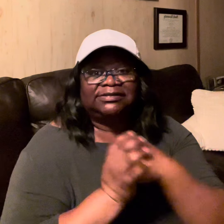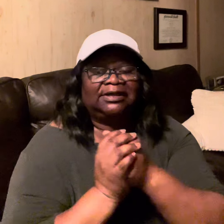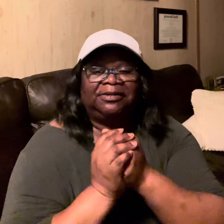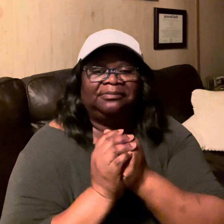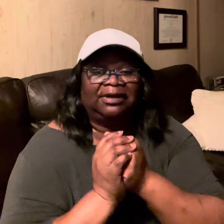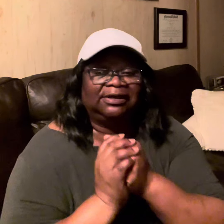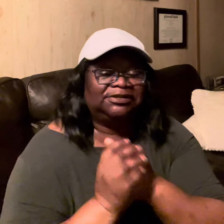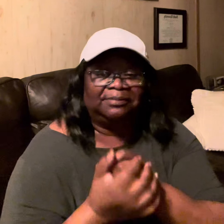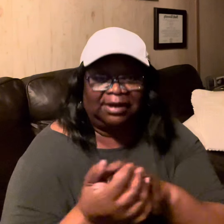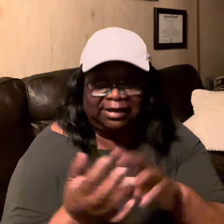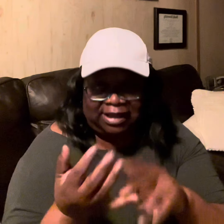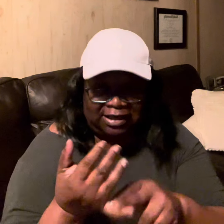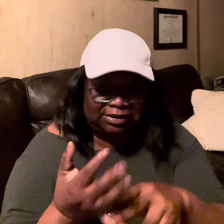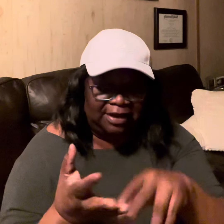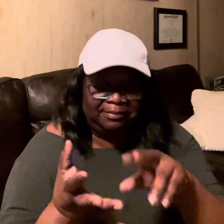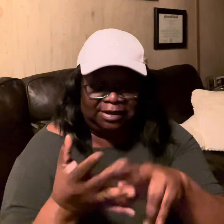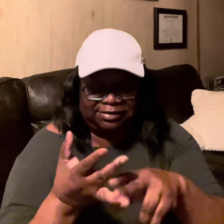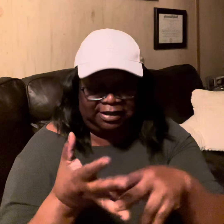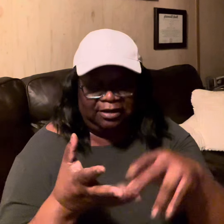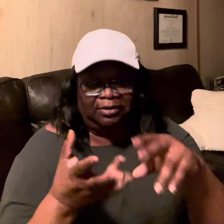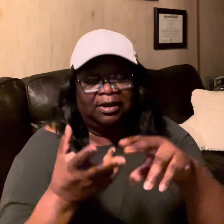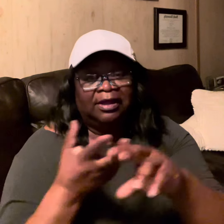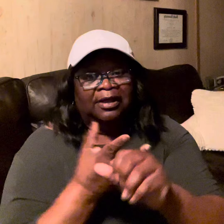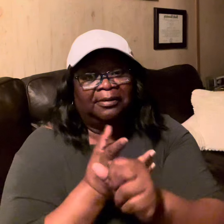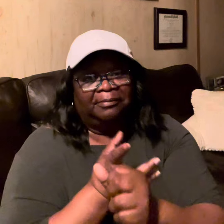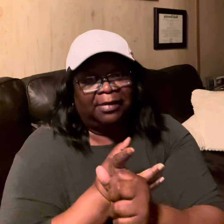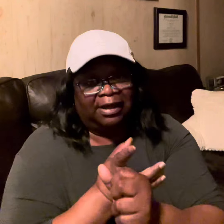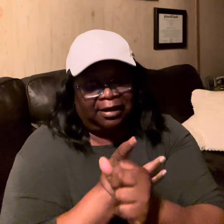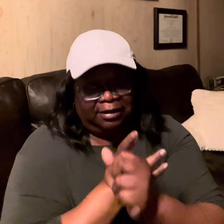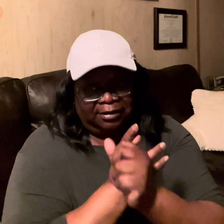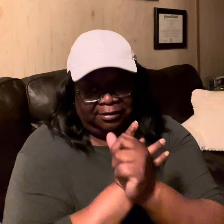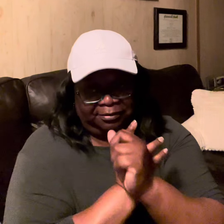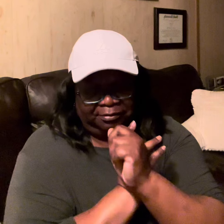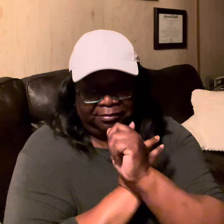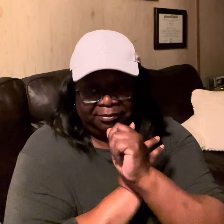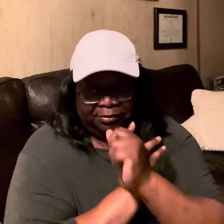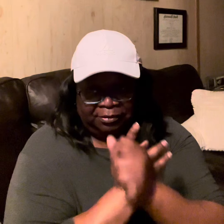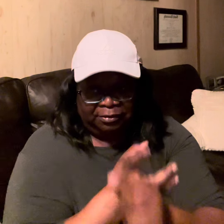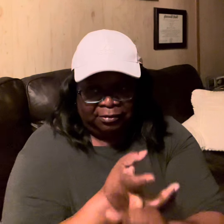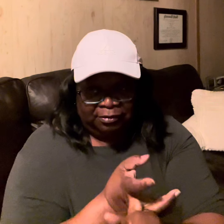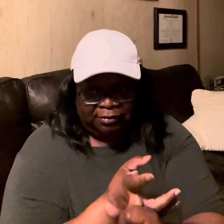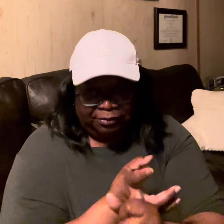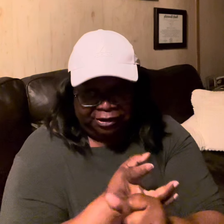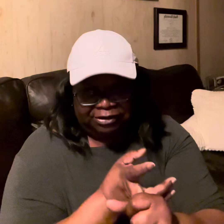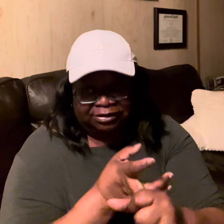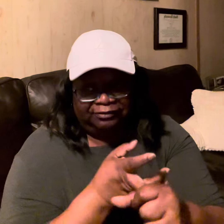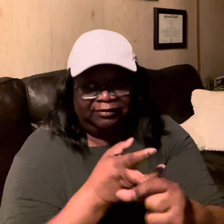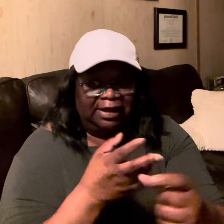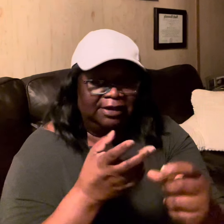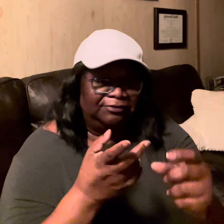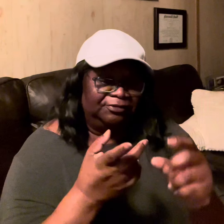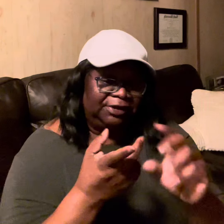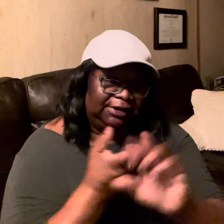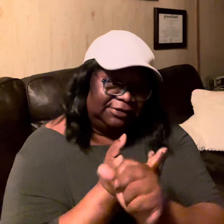send me money to my cash app my sale my um pigeon flying friends